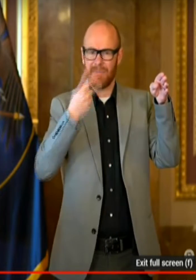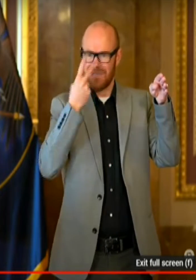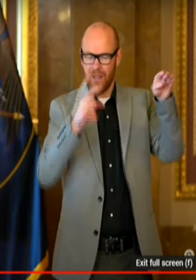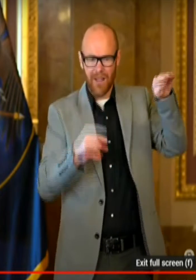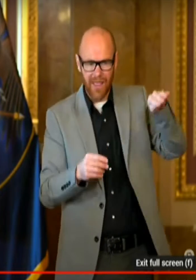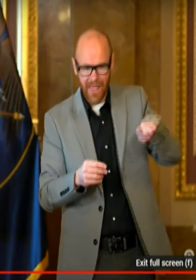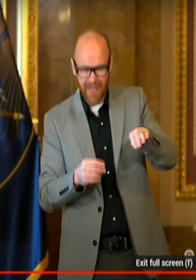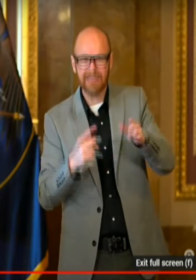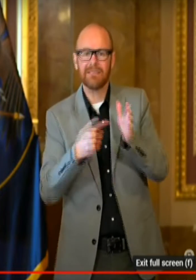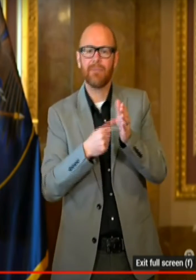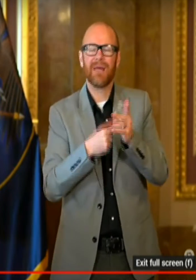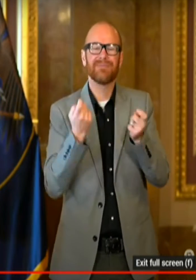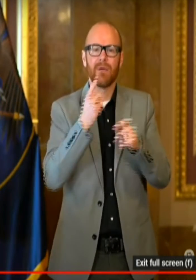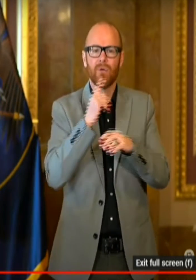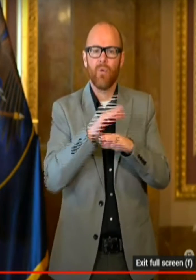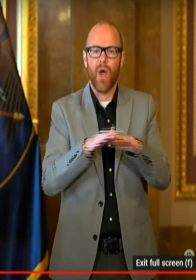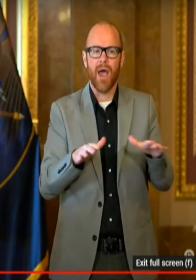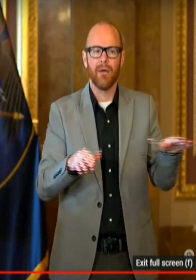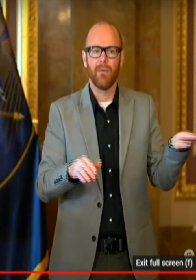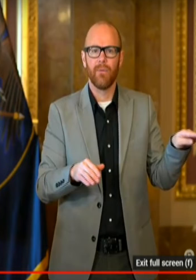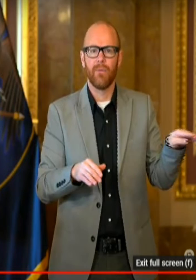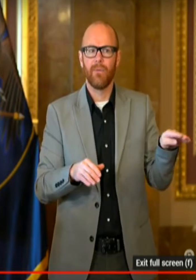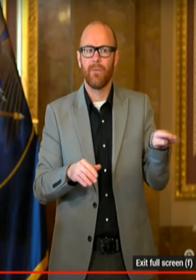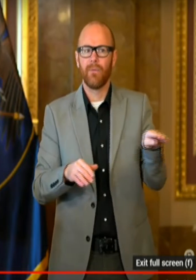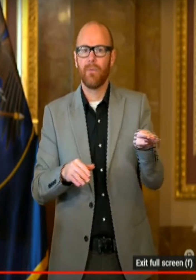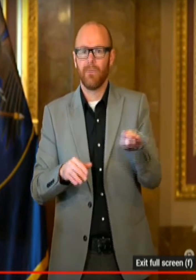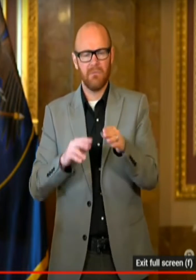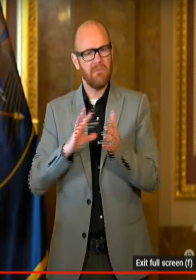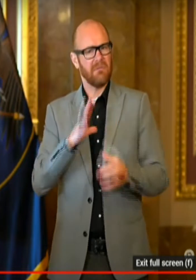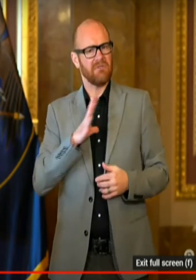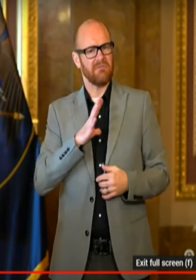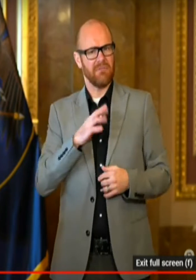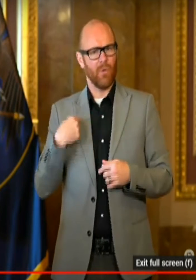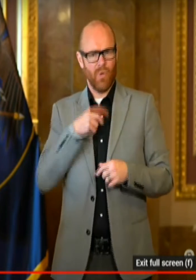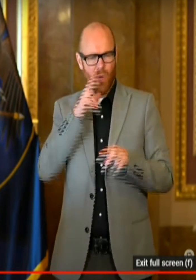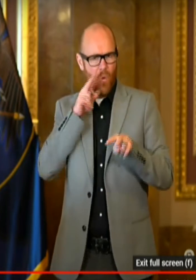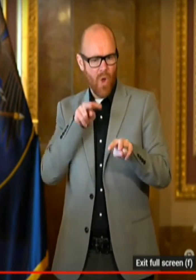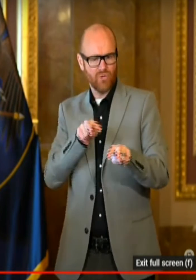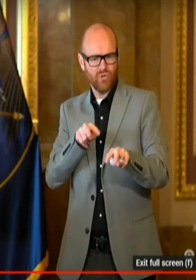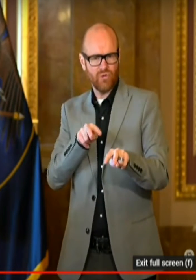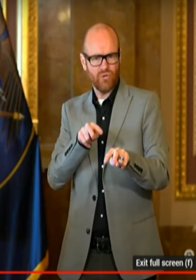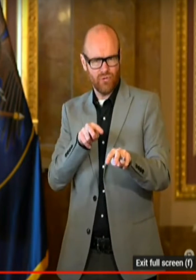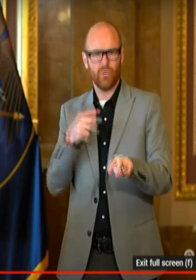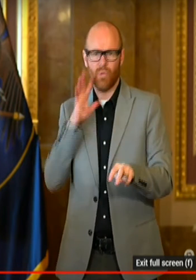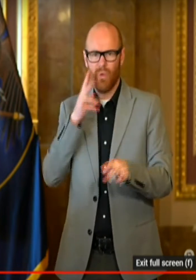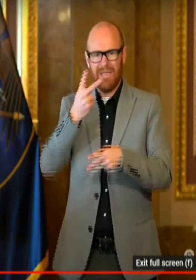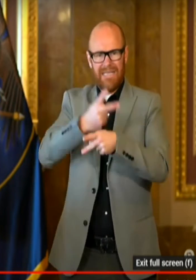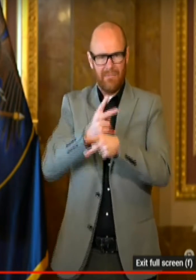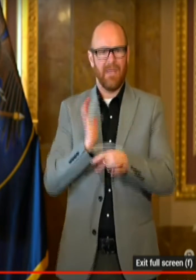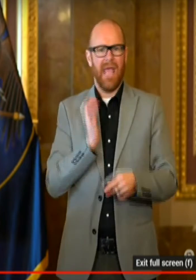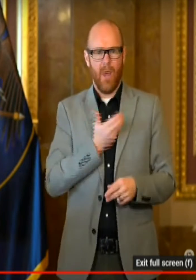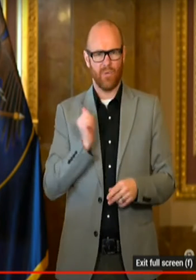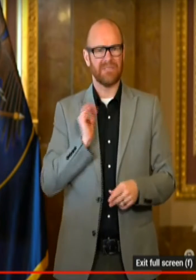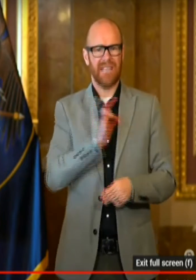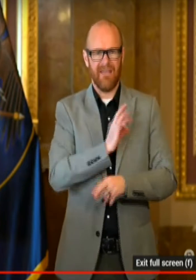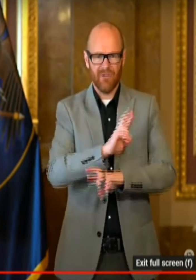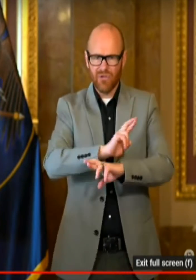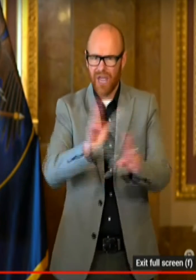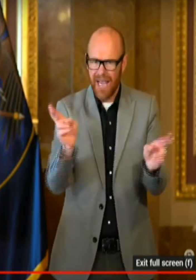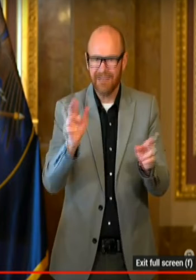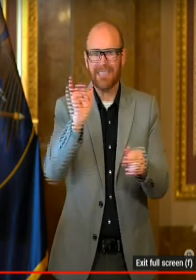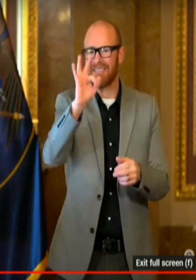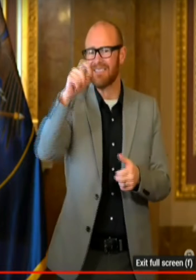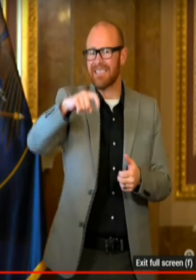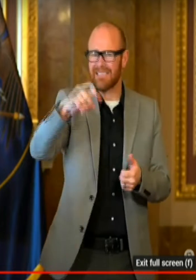but we will be ready to move back in if needed. We will retain a core staff that will be ready to do testing from the State